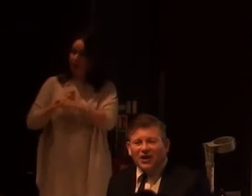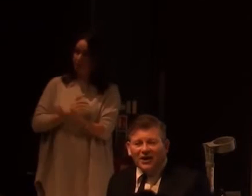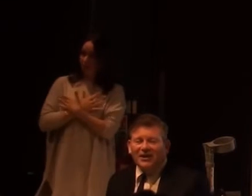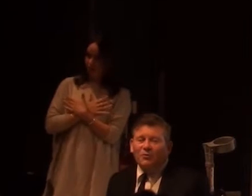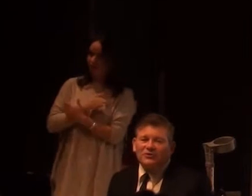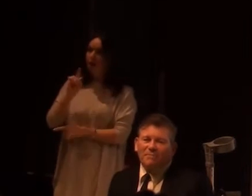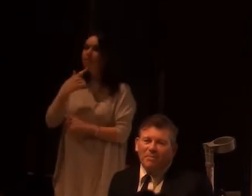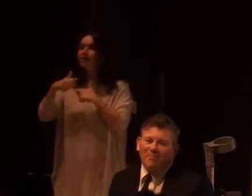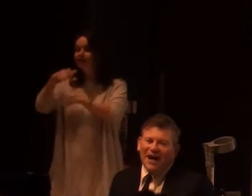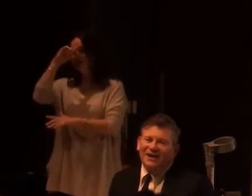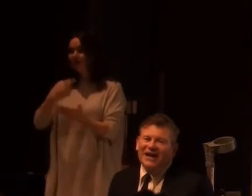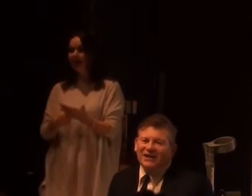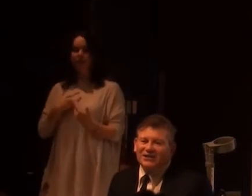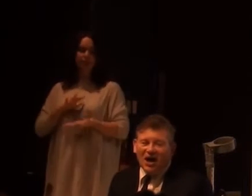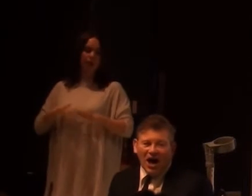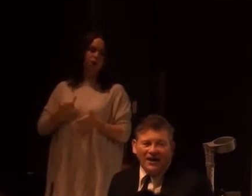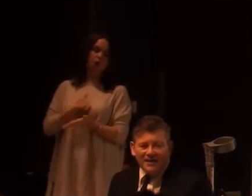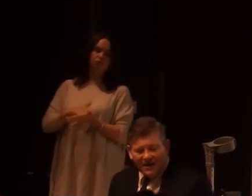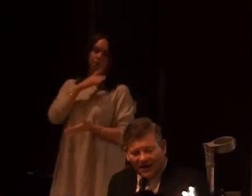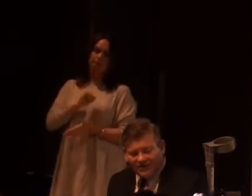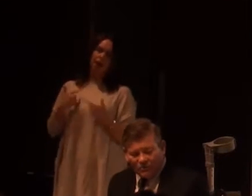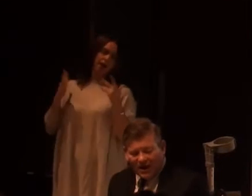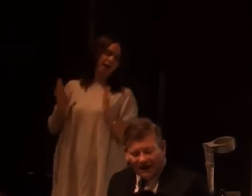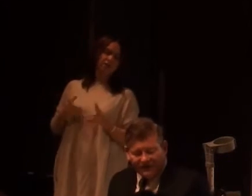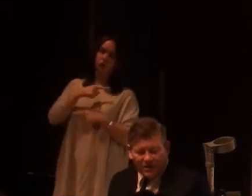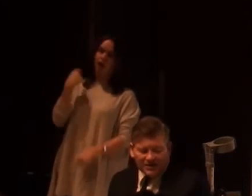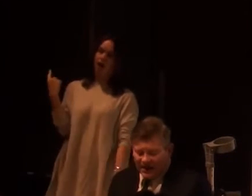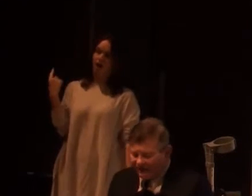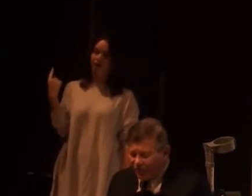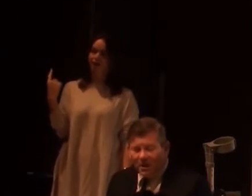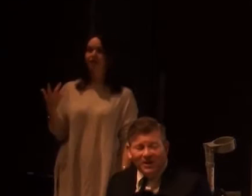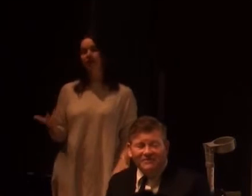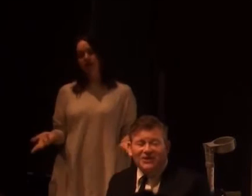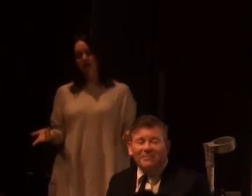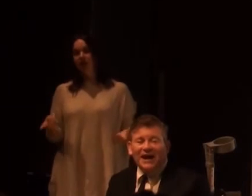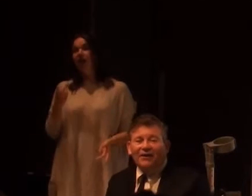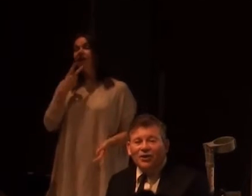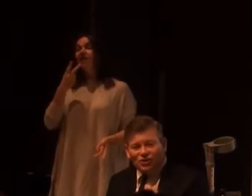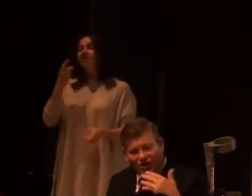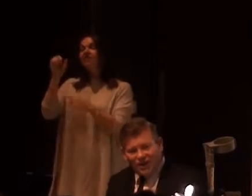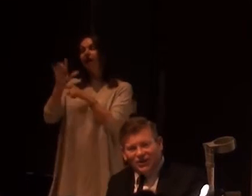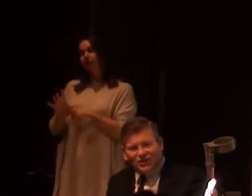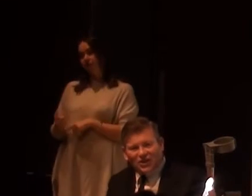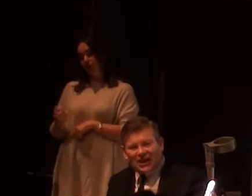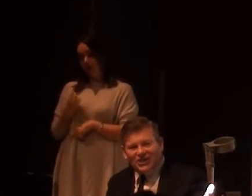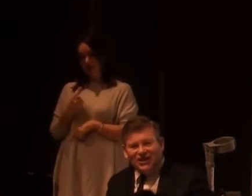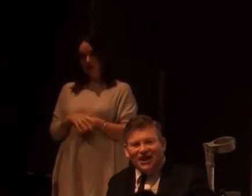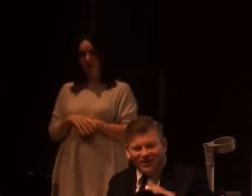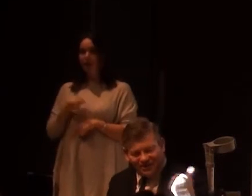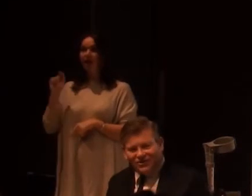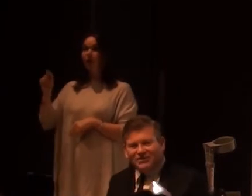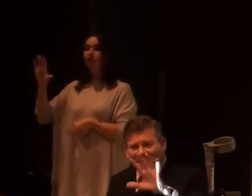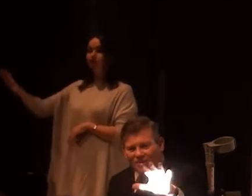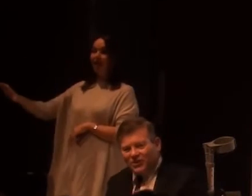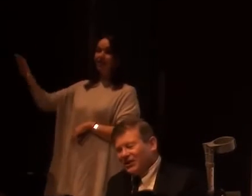He still decided that he wasn't a proper man. And he had to die. And we're left. Our second film I believe is coming out. She gets his